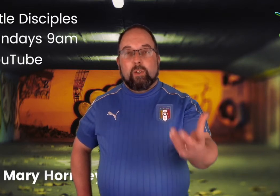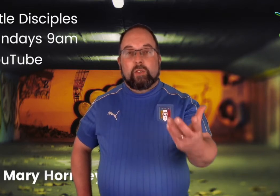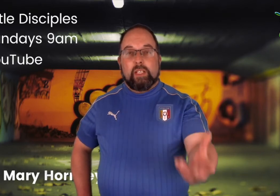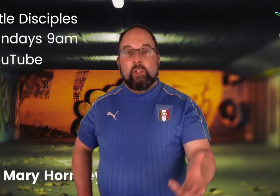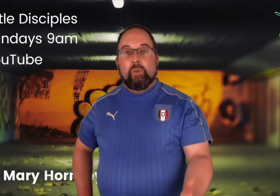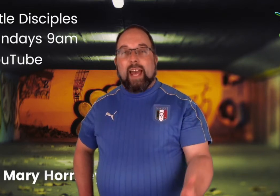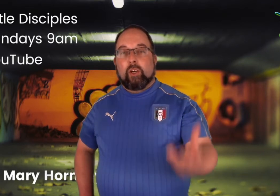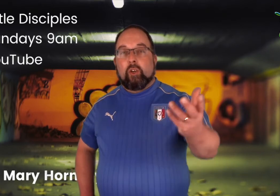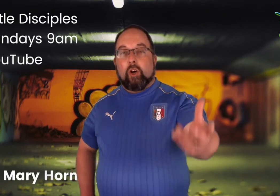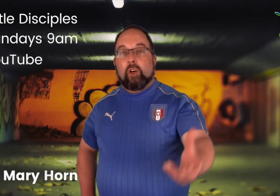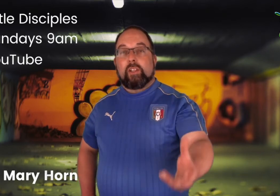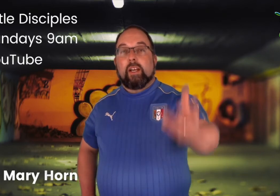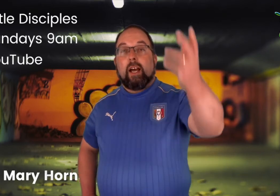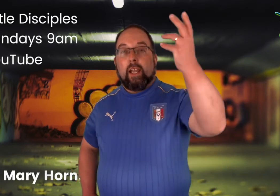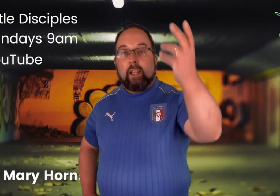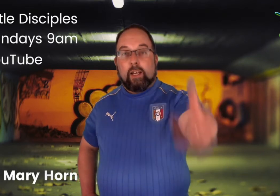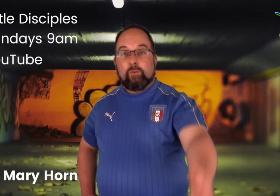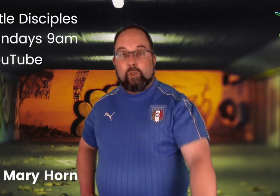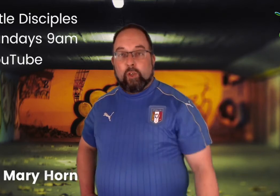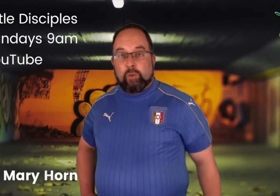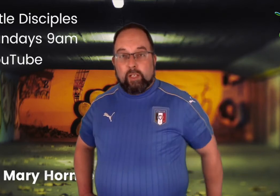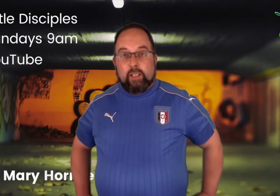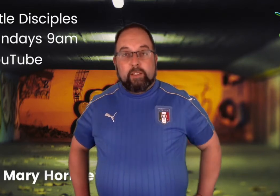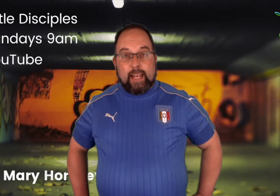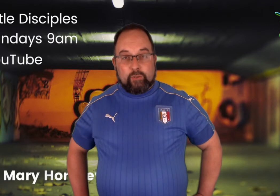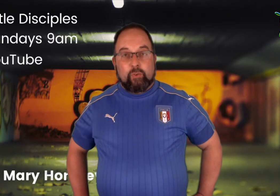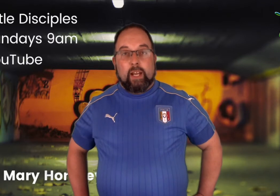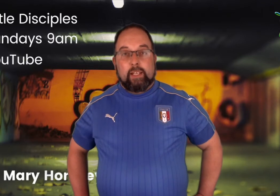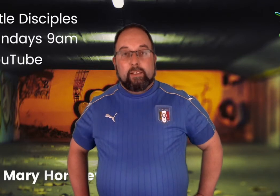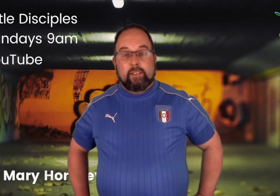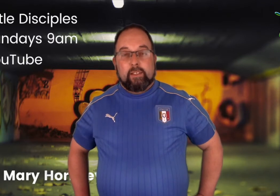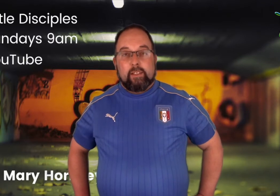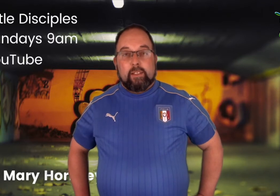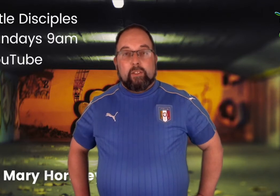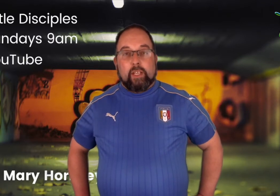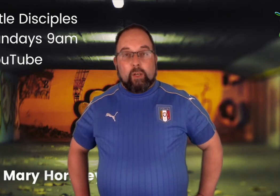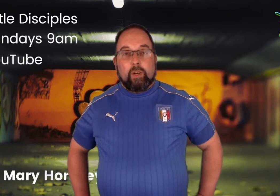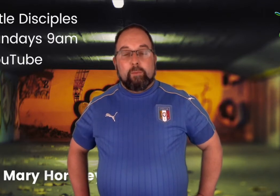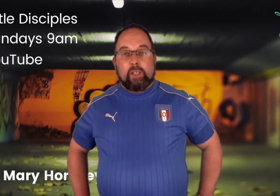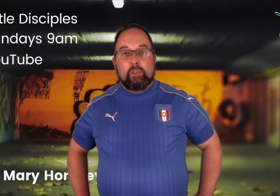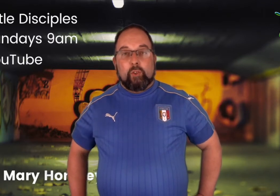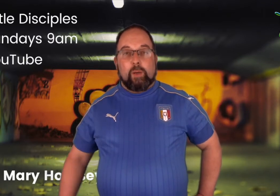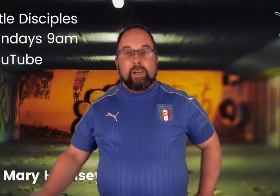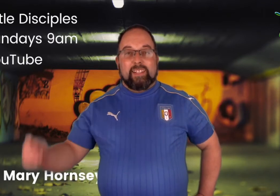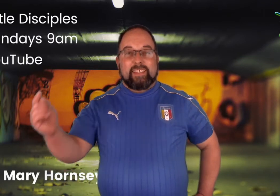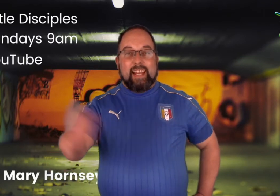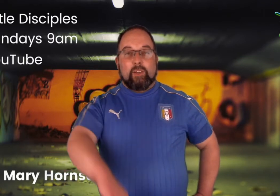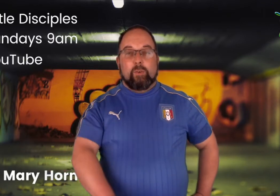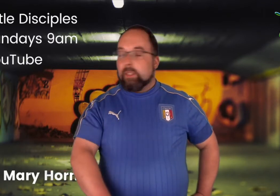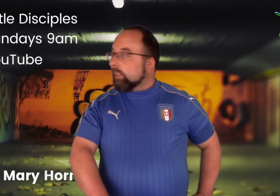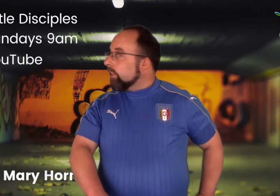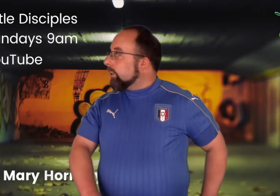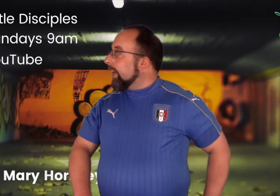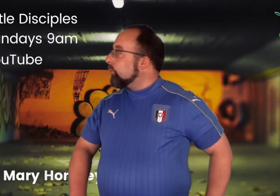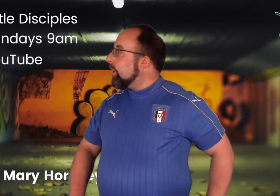she knew that God loved her. That's right. So you know what I'm going to do? I'm going to say a little, yeah, Trevor,